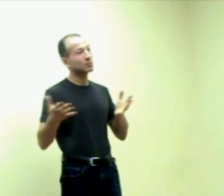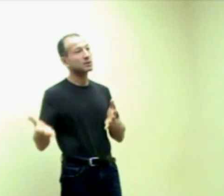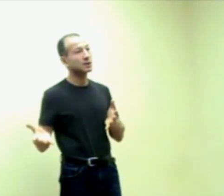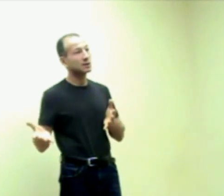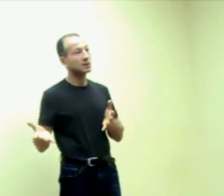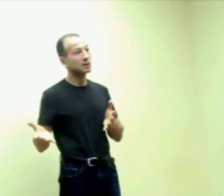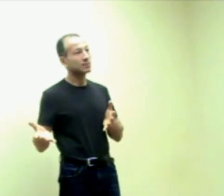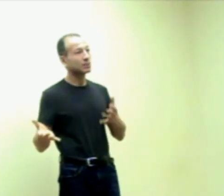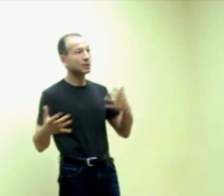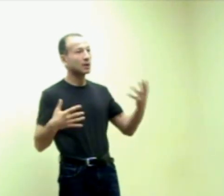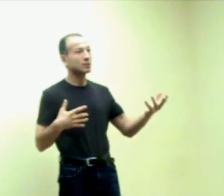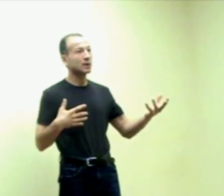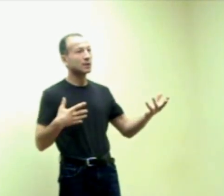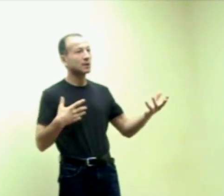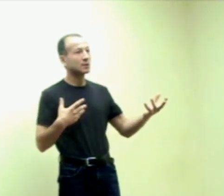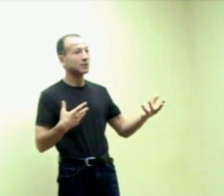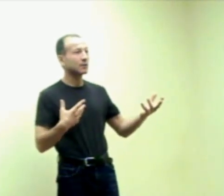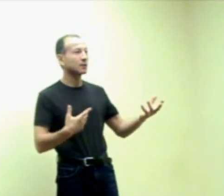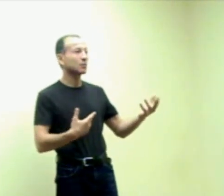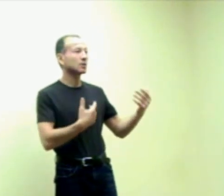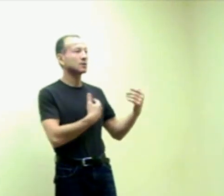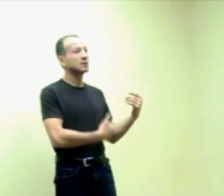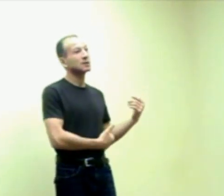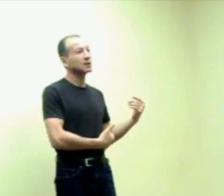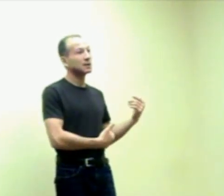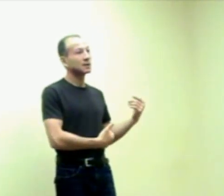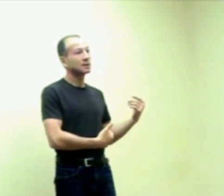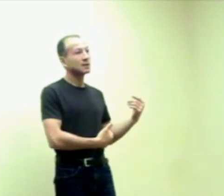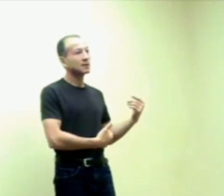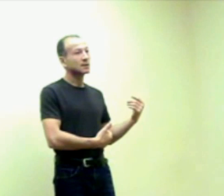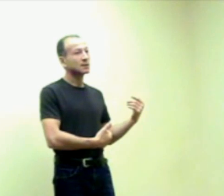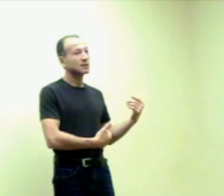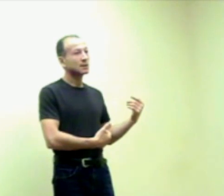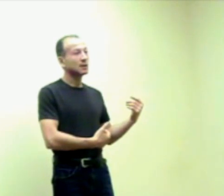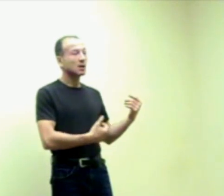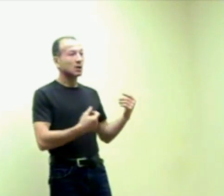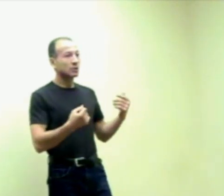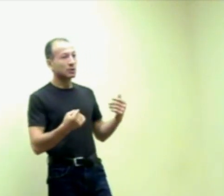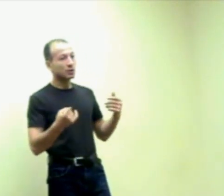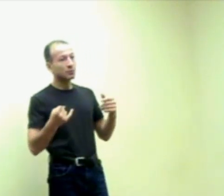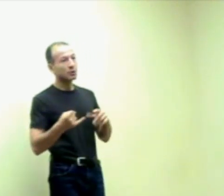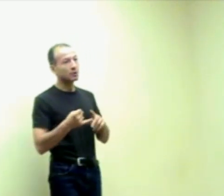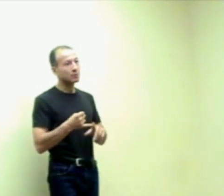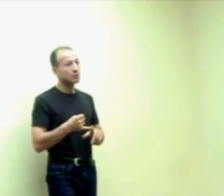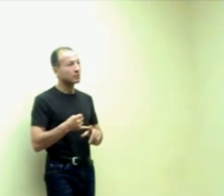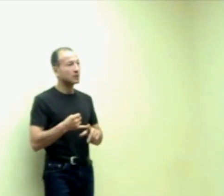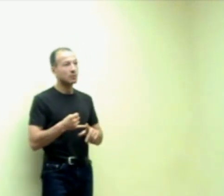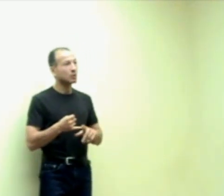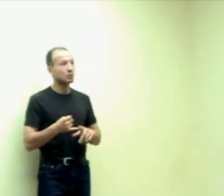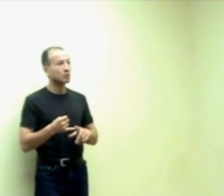outside because outside is reflecting what is inside okay so if we don't move then we don't want